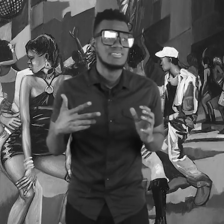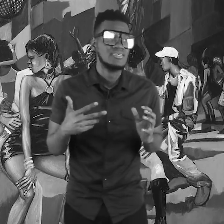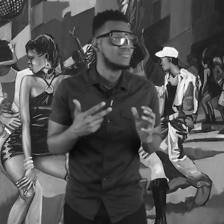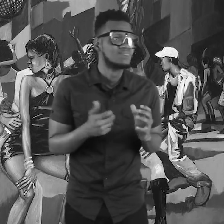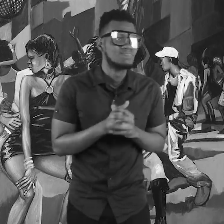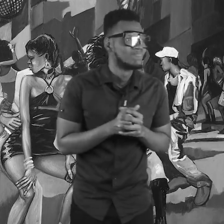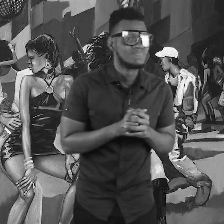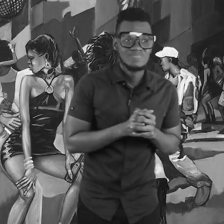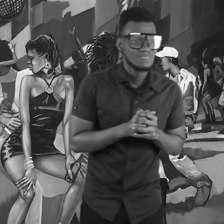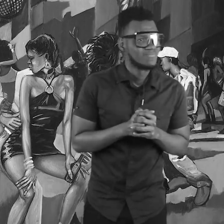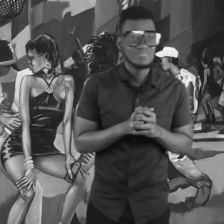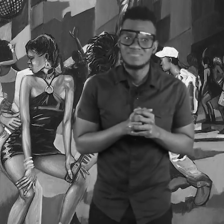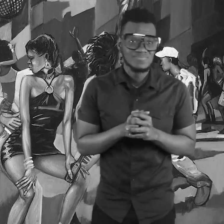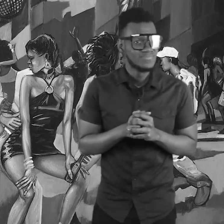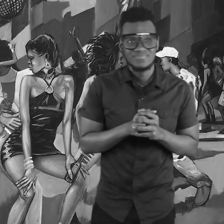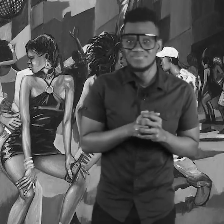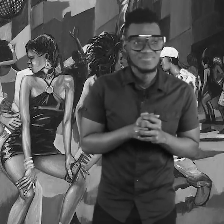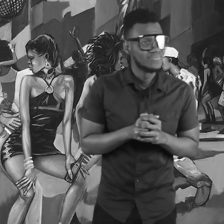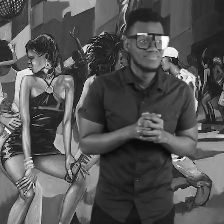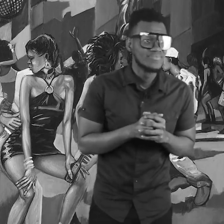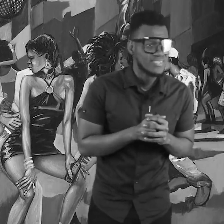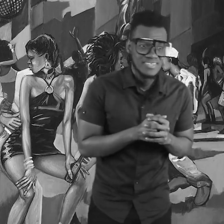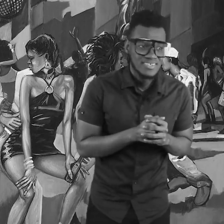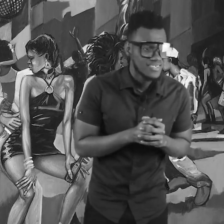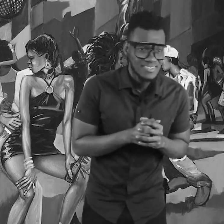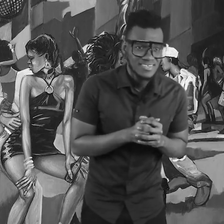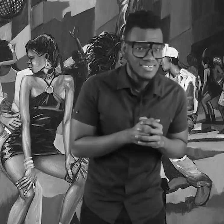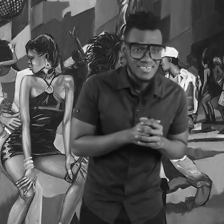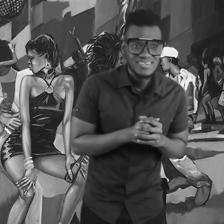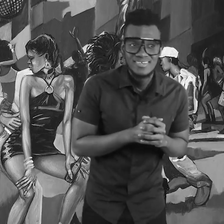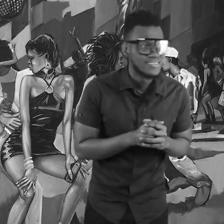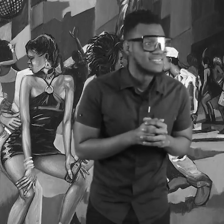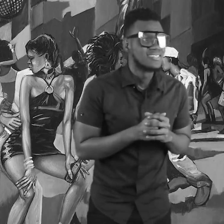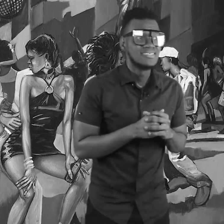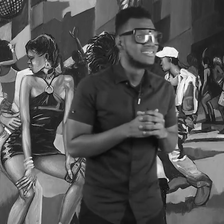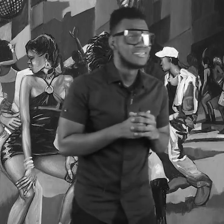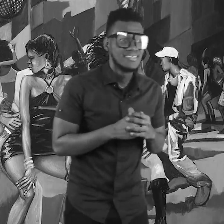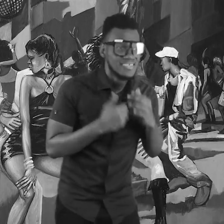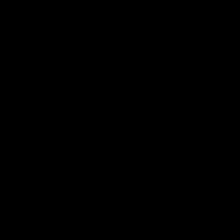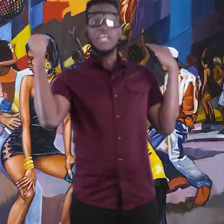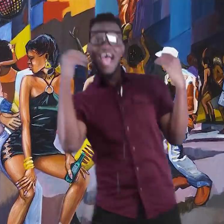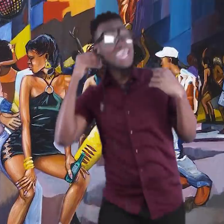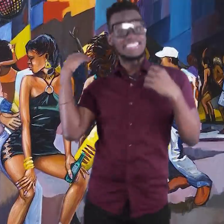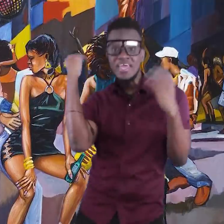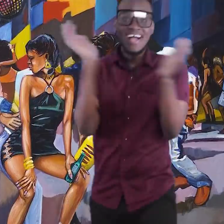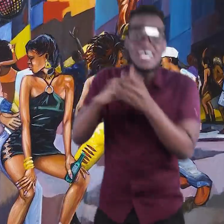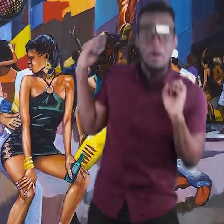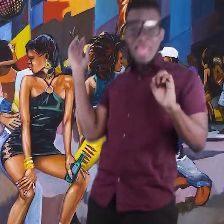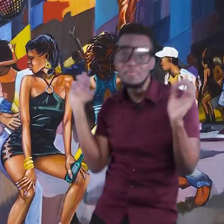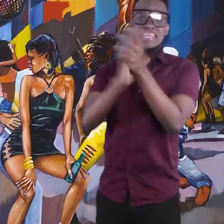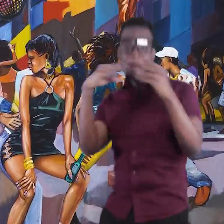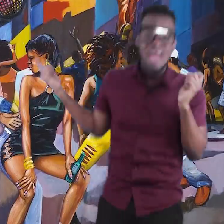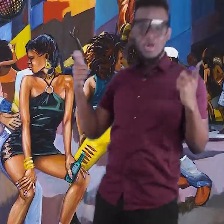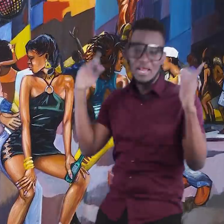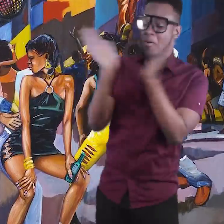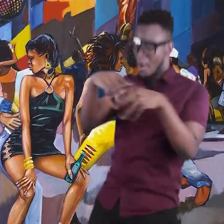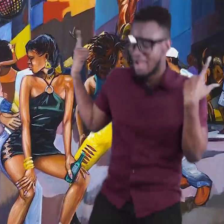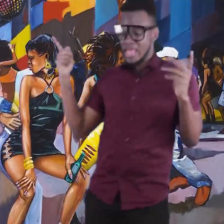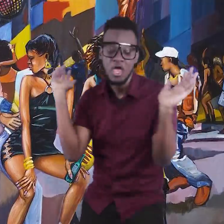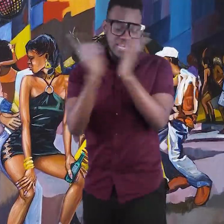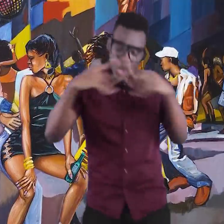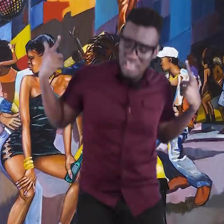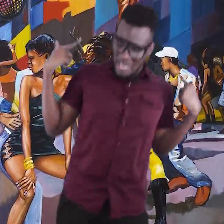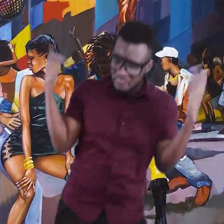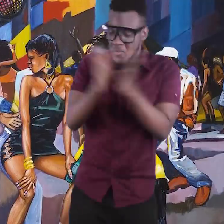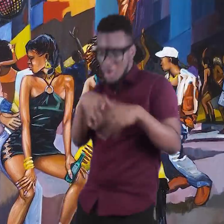It's governor's one and move. Listen to it. The ear shing yang antenna up here. The gang cares to be on cause problem. Them a man cloned them and